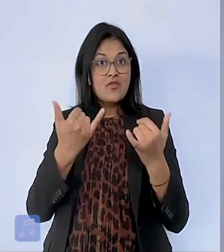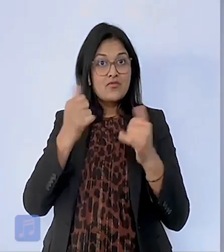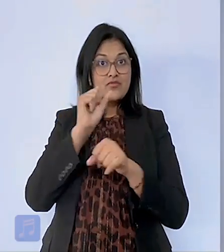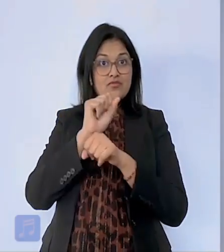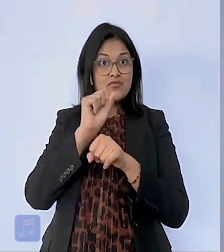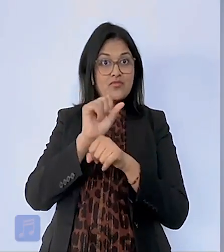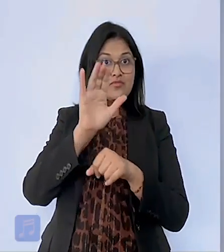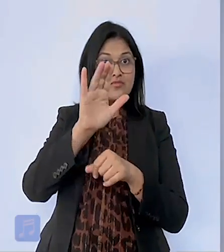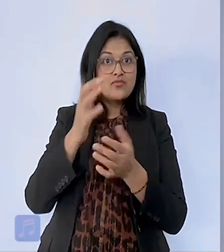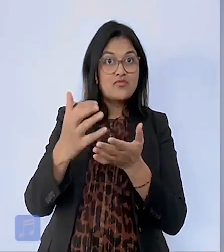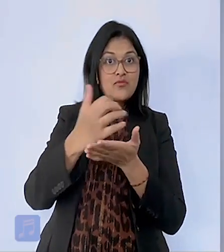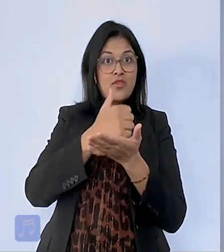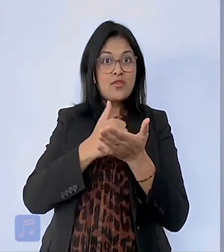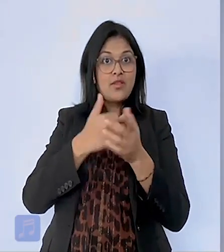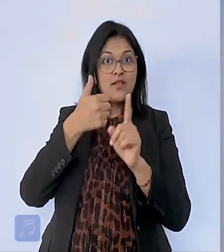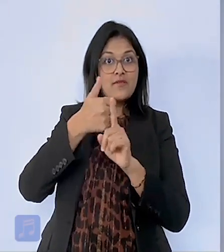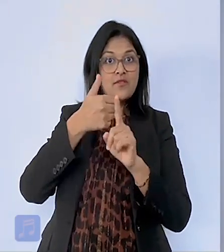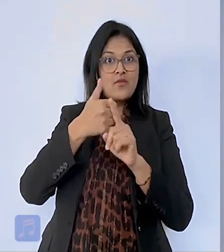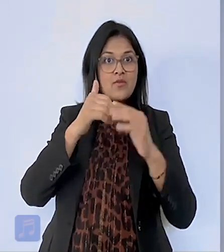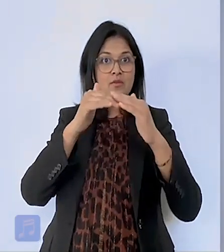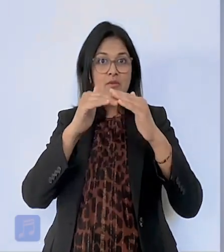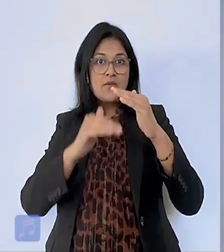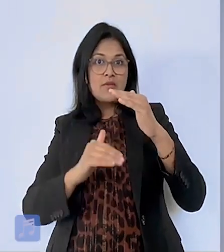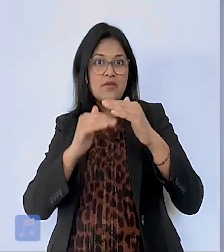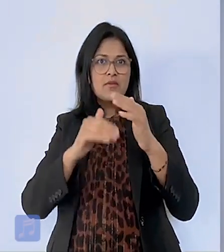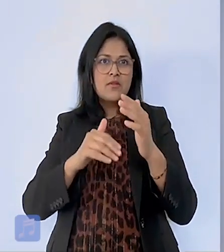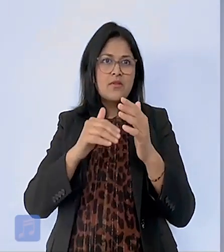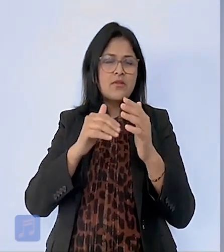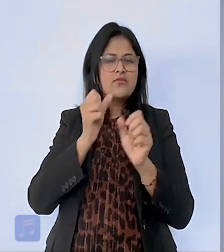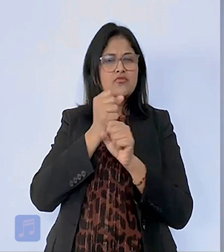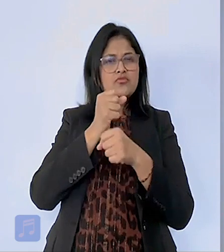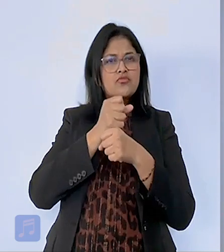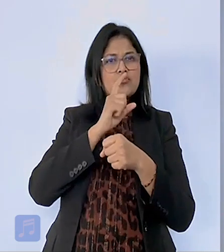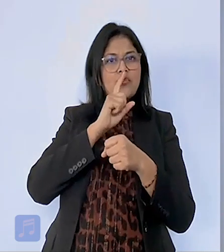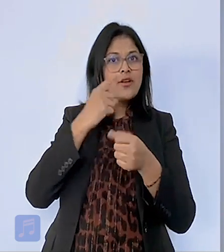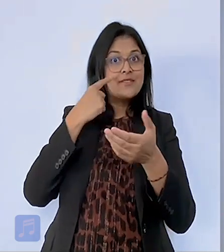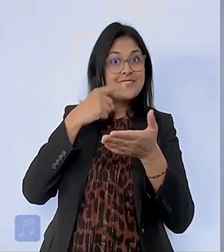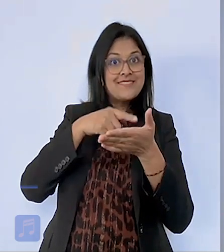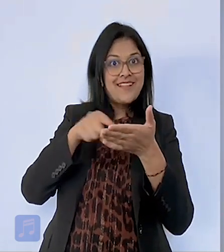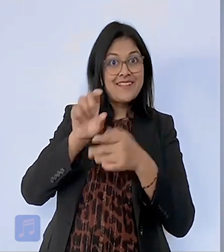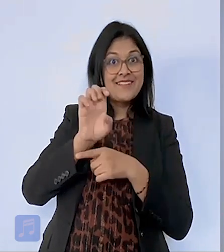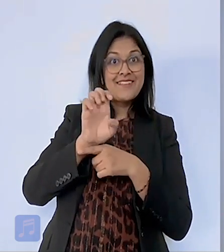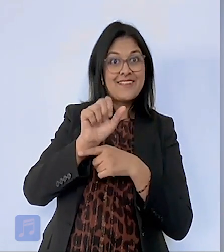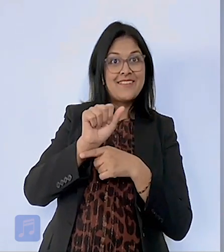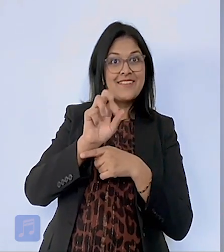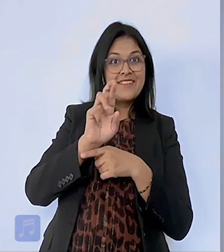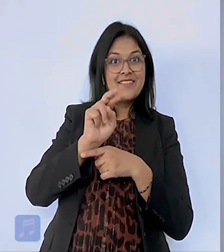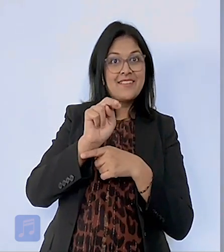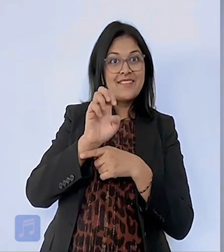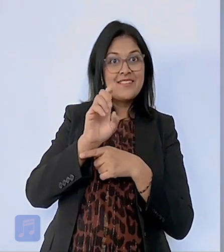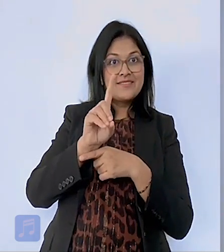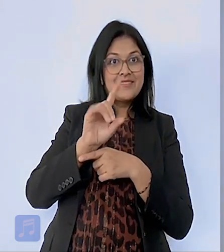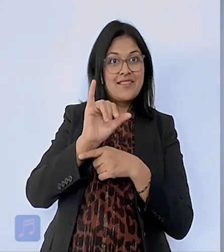If you work and have low to moderate income, be sure to look into the Earned Income Tax Credit,